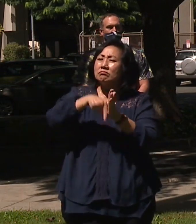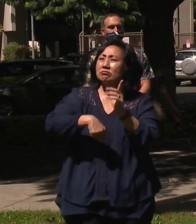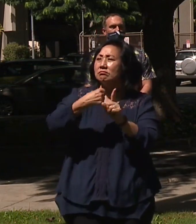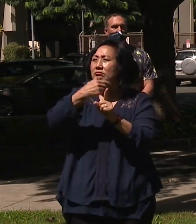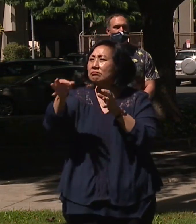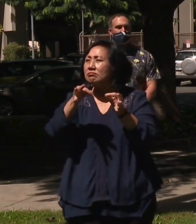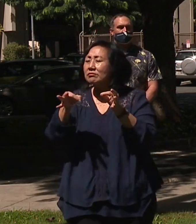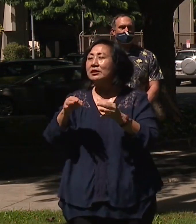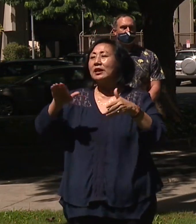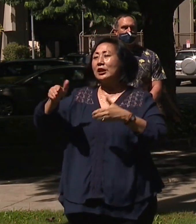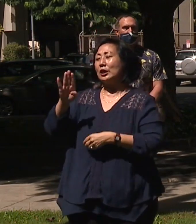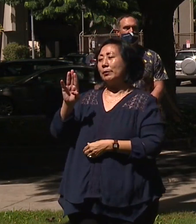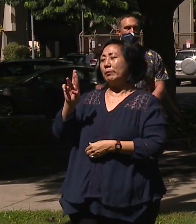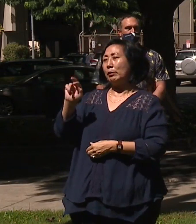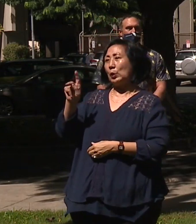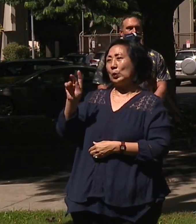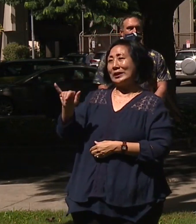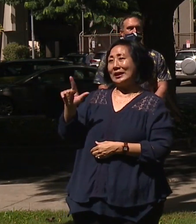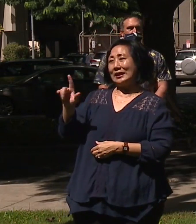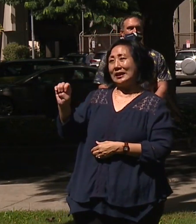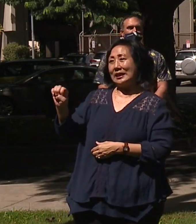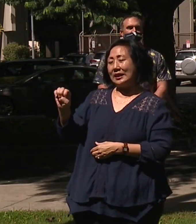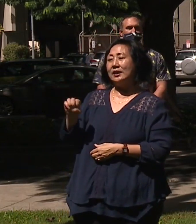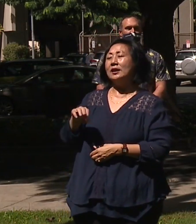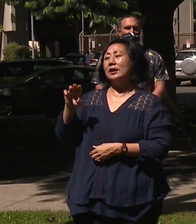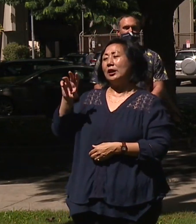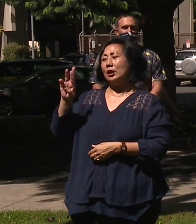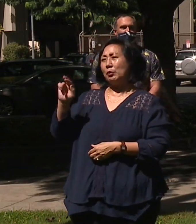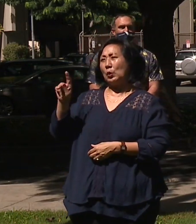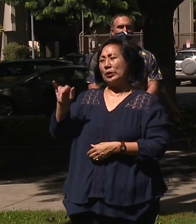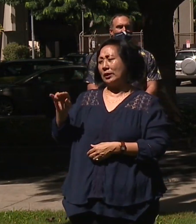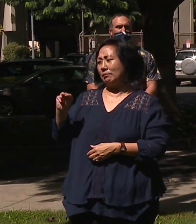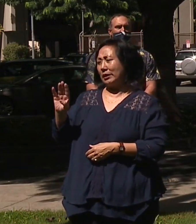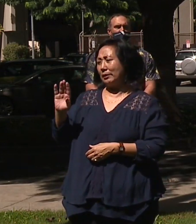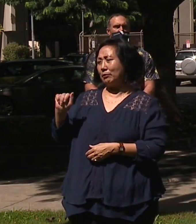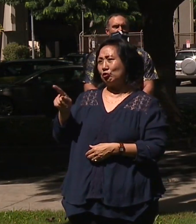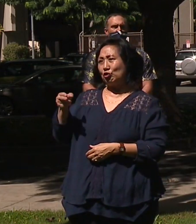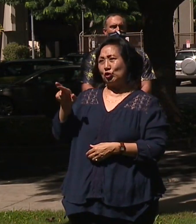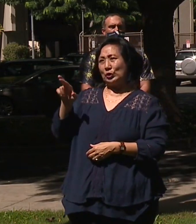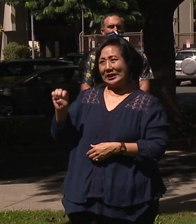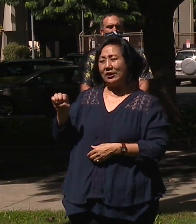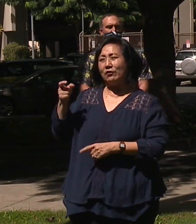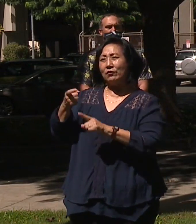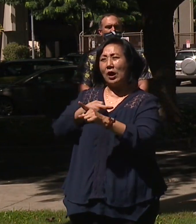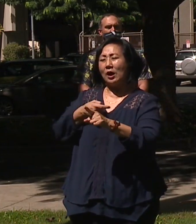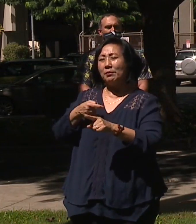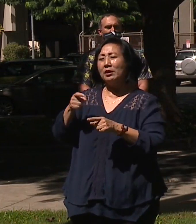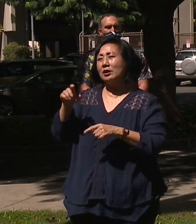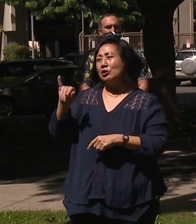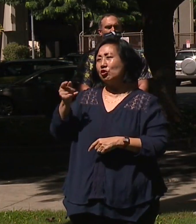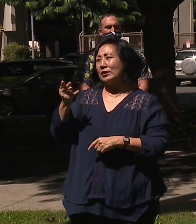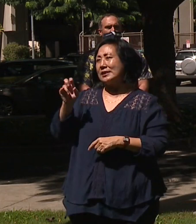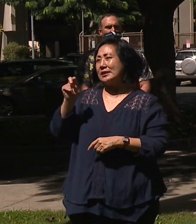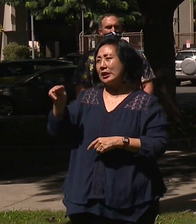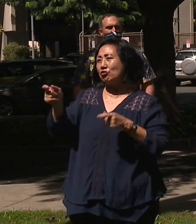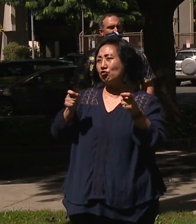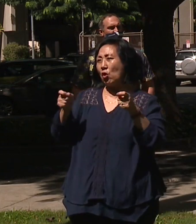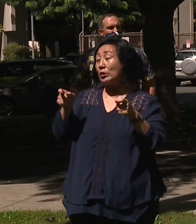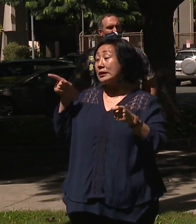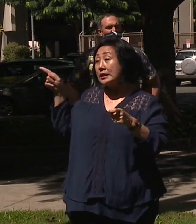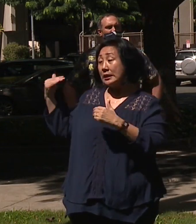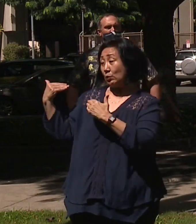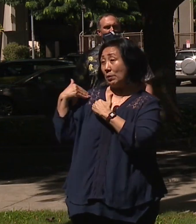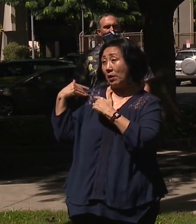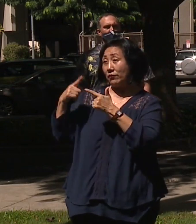introduce Brody Lee, Brody McMurtry. Brody McMurtry is with Johnson Controls, is responsible for the Streetlight